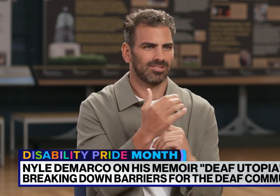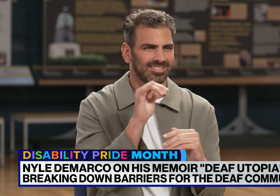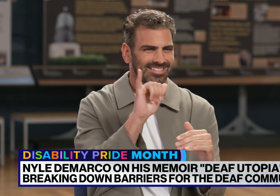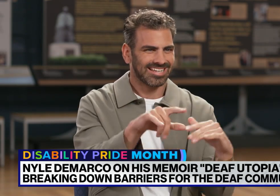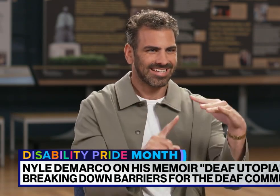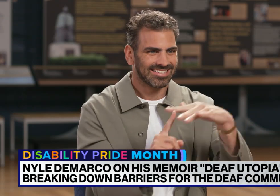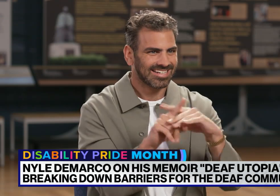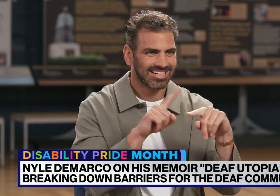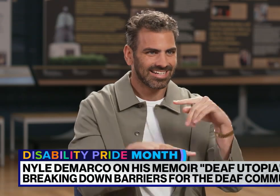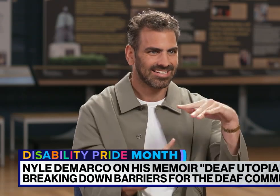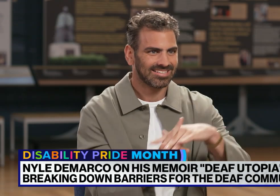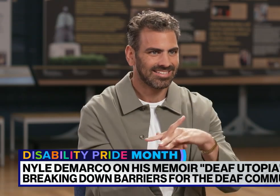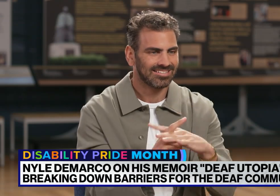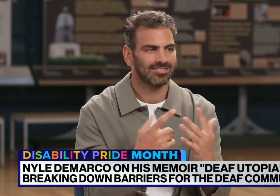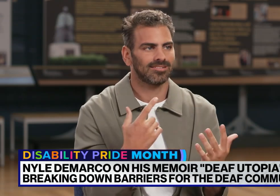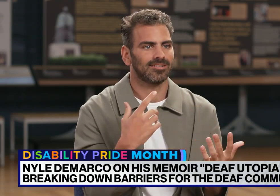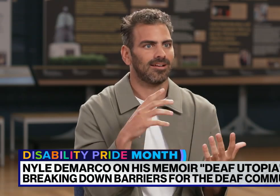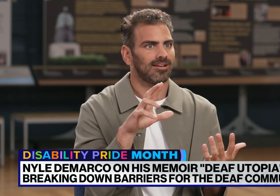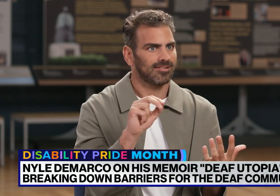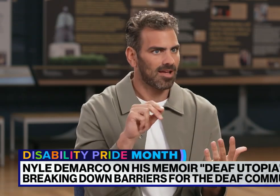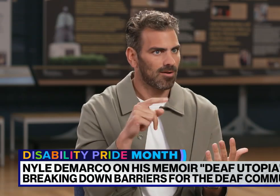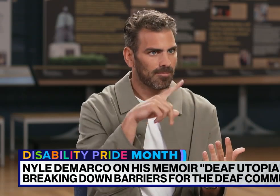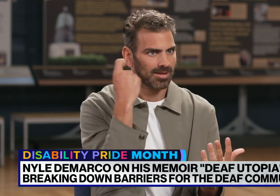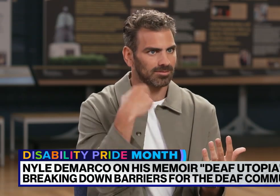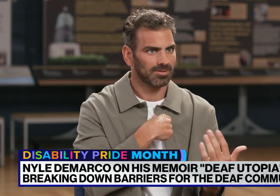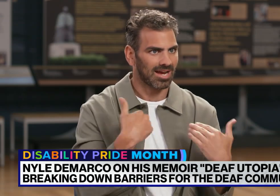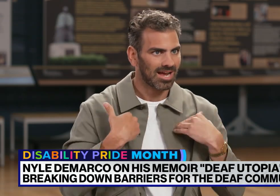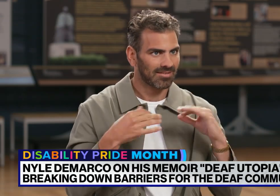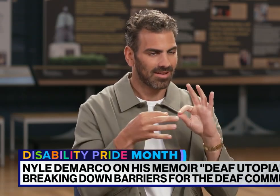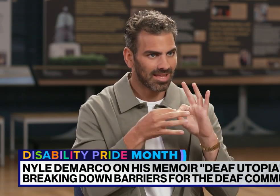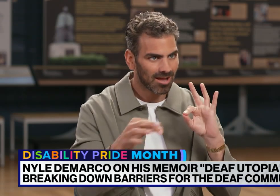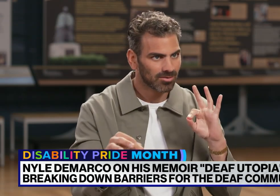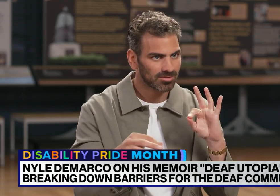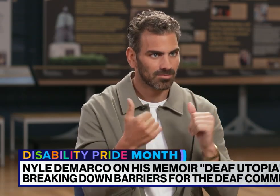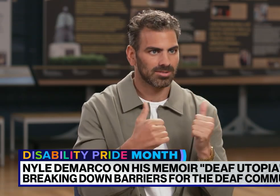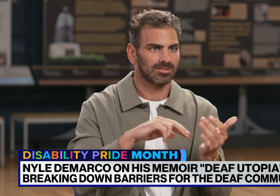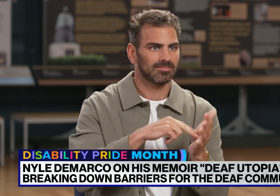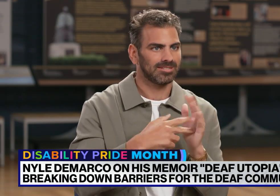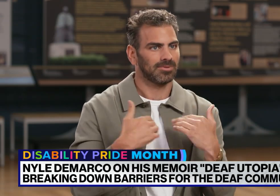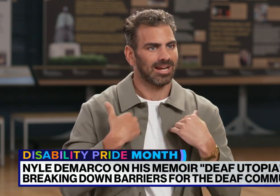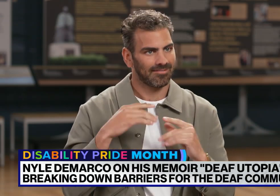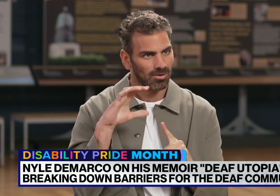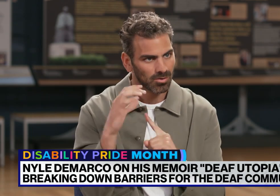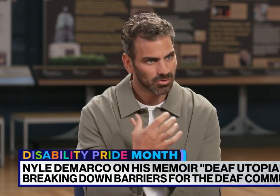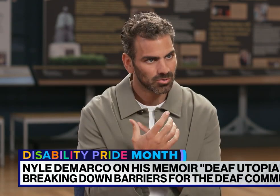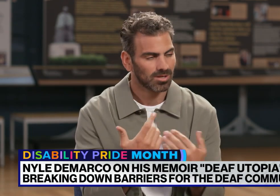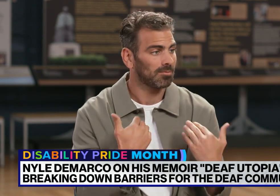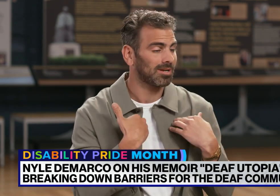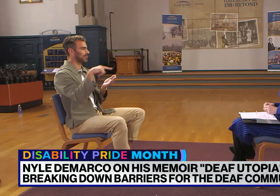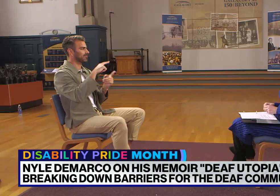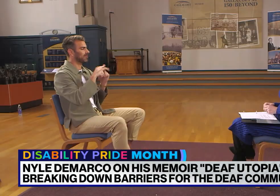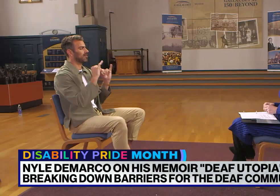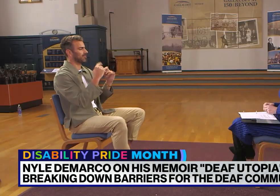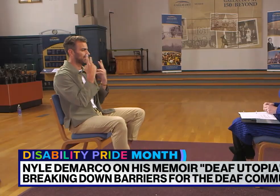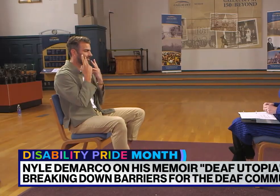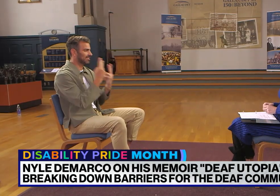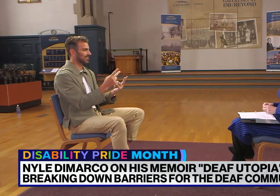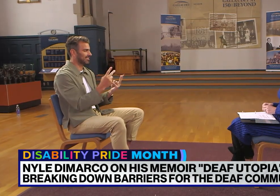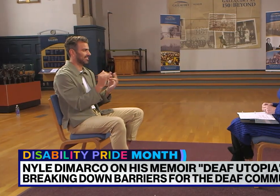They're hesitant to believe that it even exists, but in fact, we have a language, which means we have culture. I do hope that this book provides a